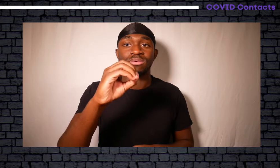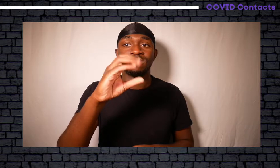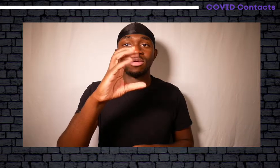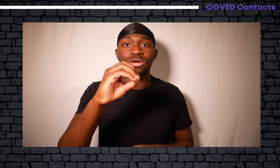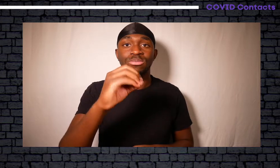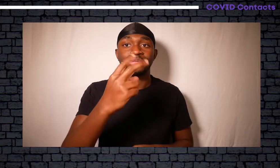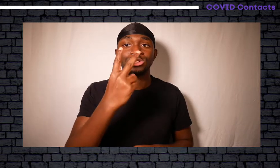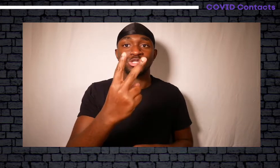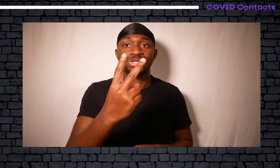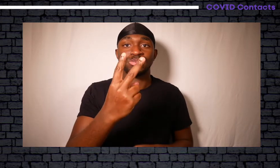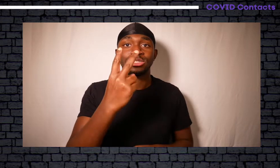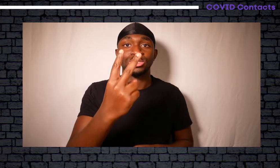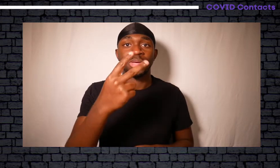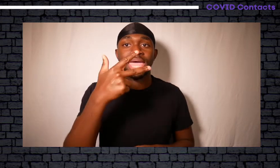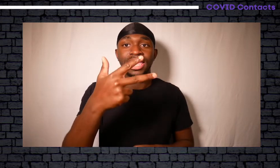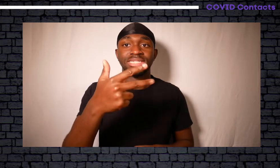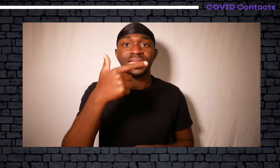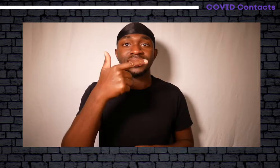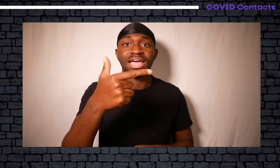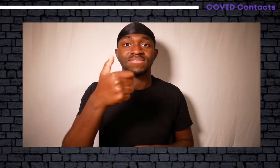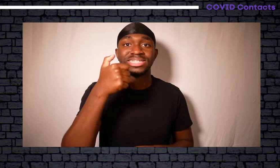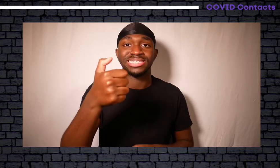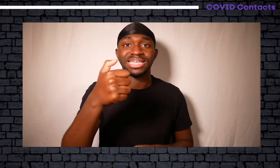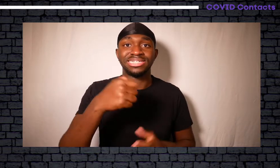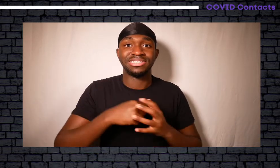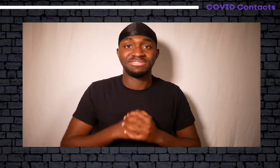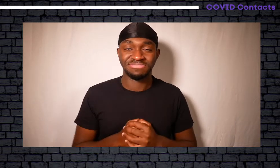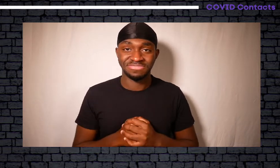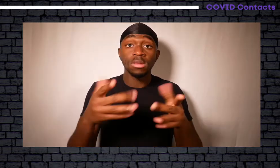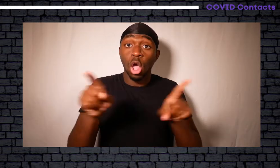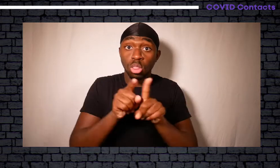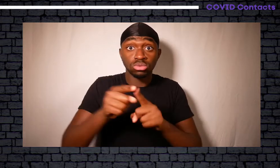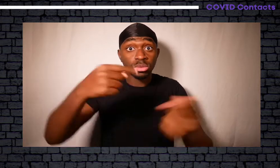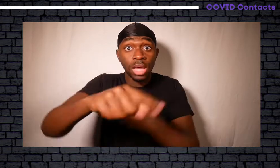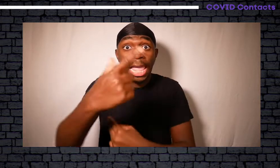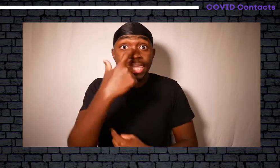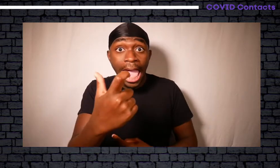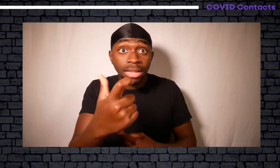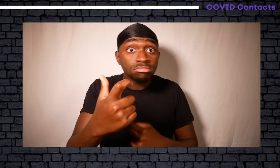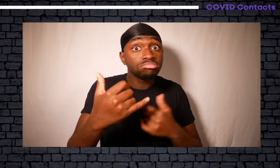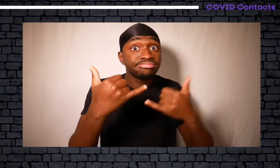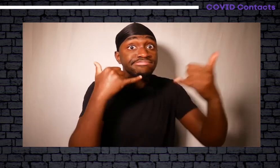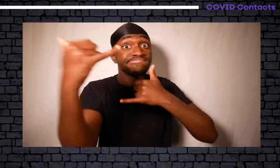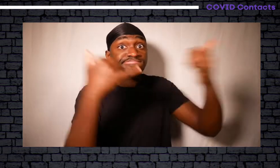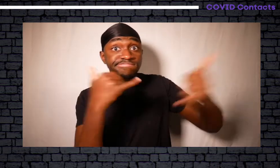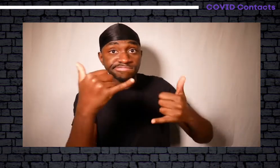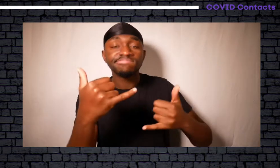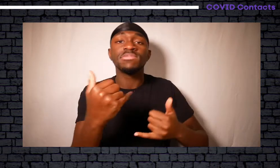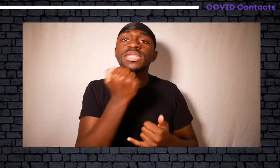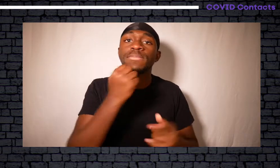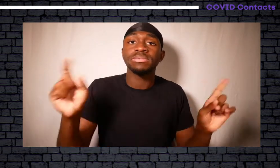0022876 or you can call them through